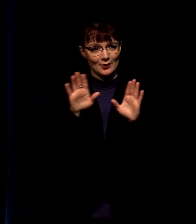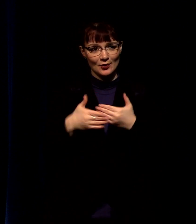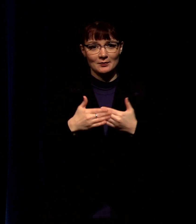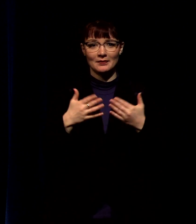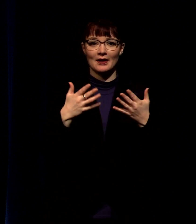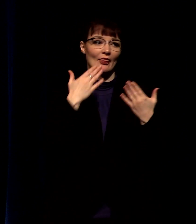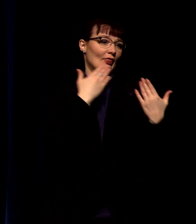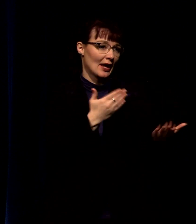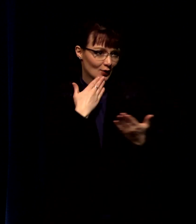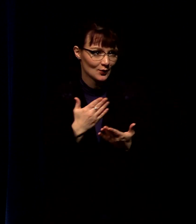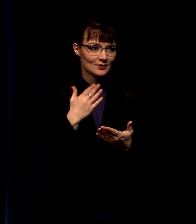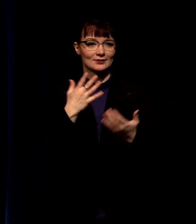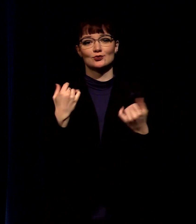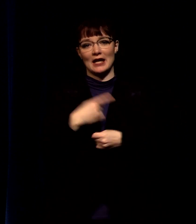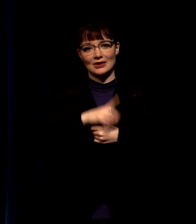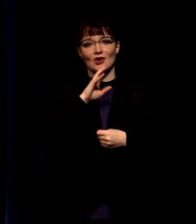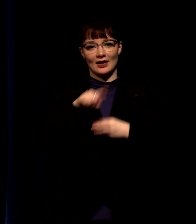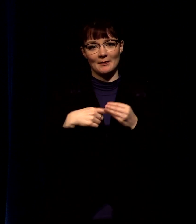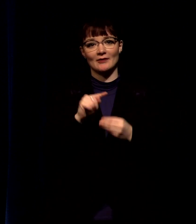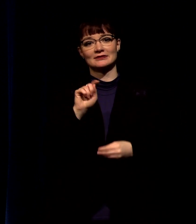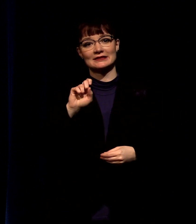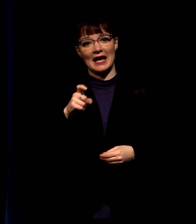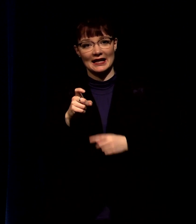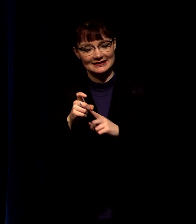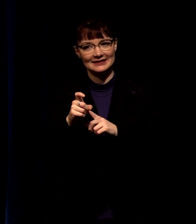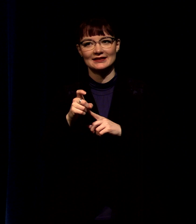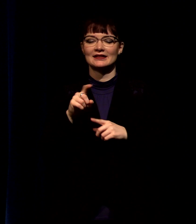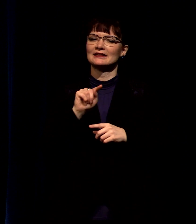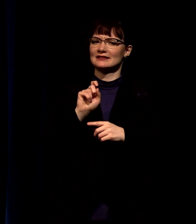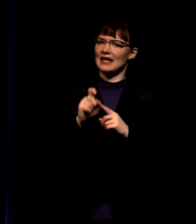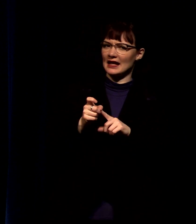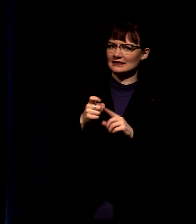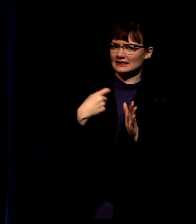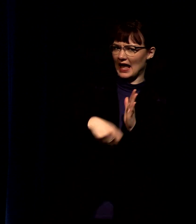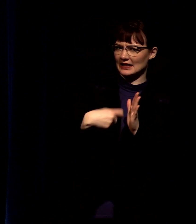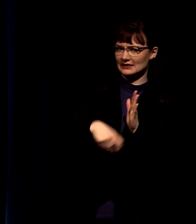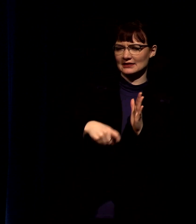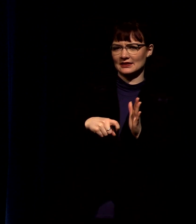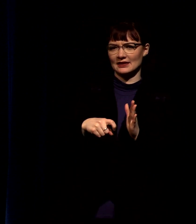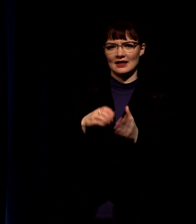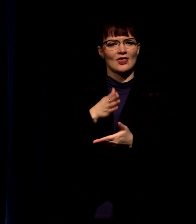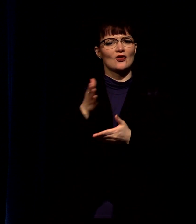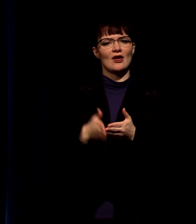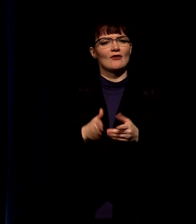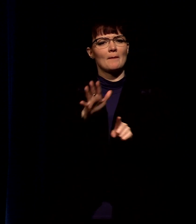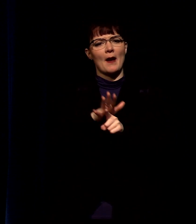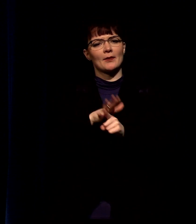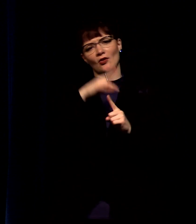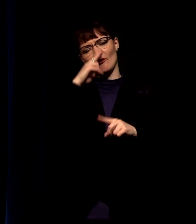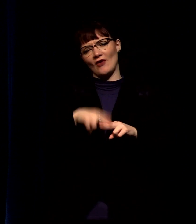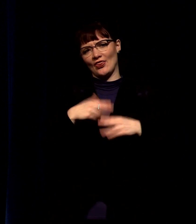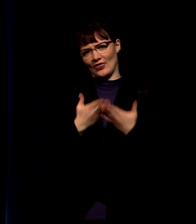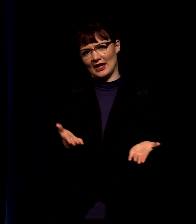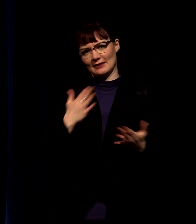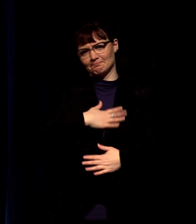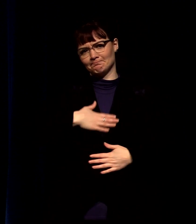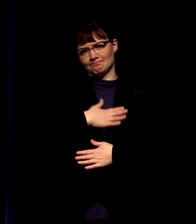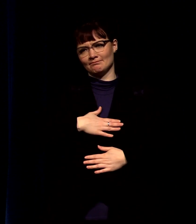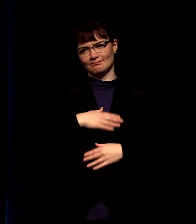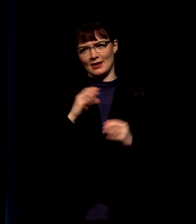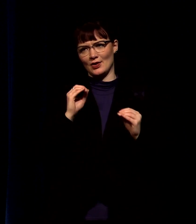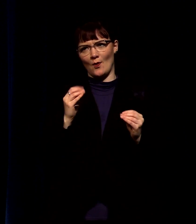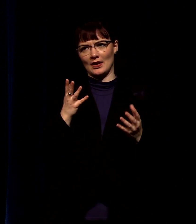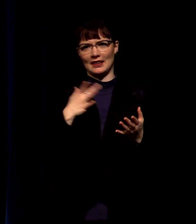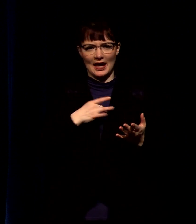talking about taxes and that's the deal and taxes are like people just they're never popular no one likes to talk